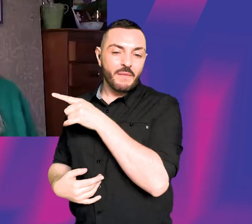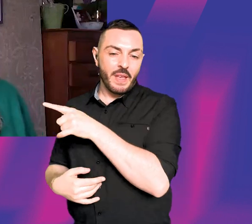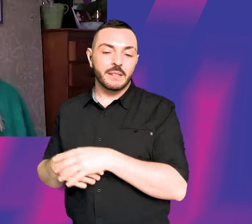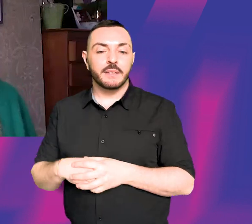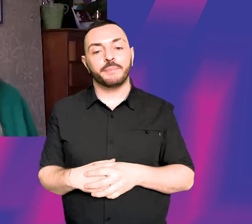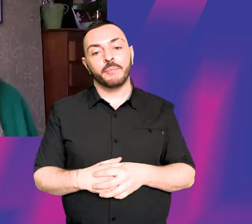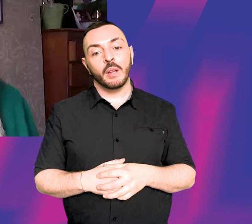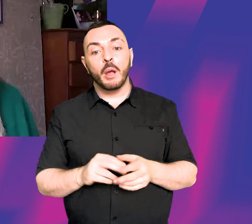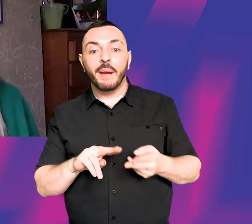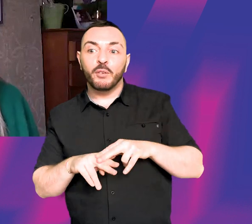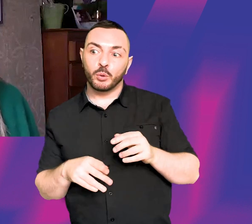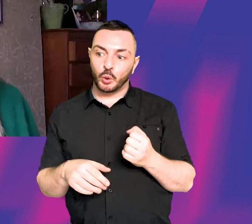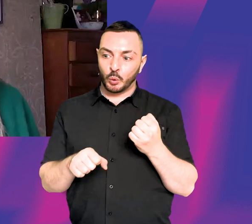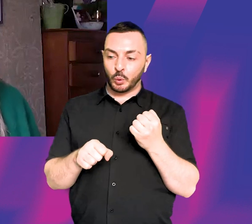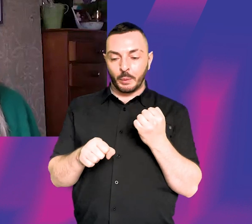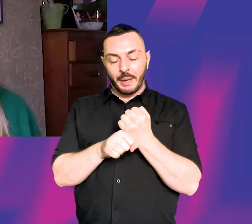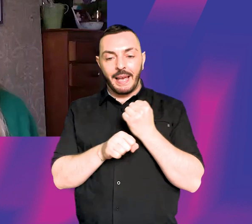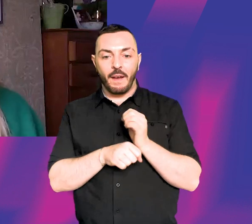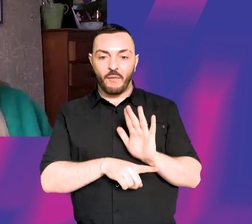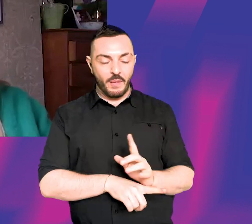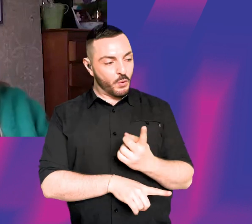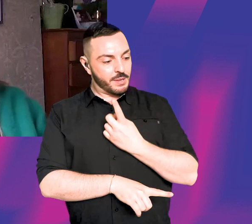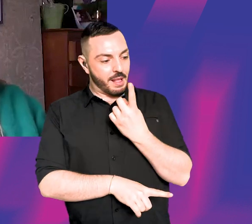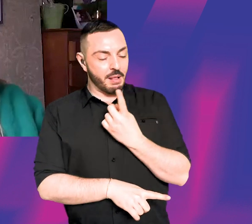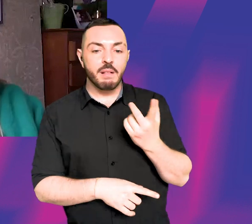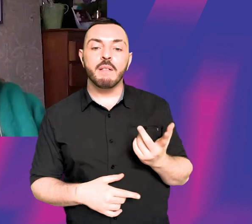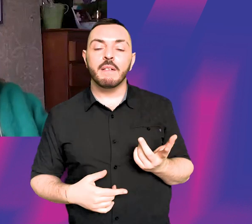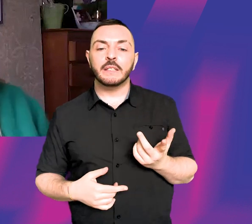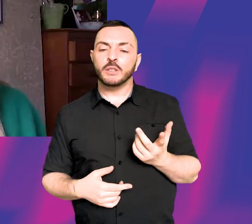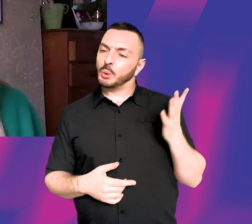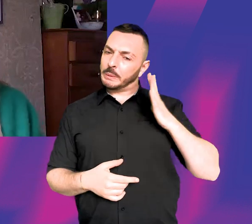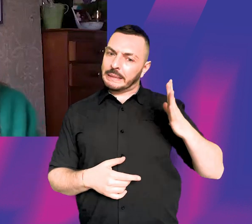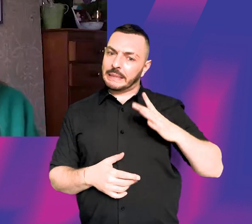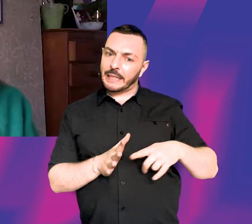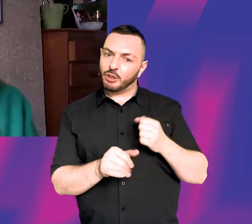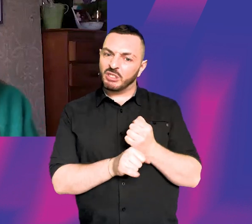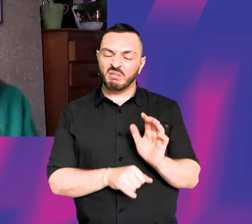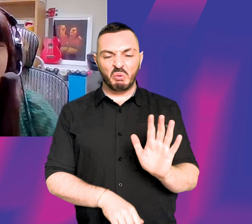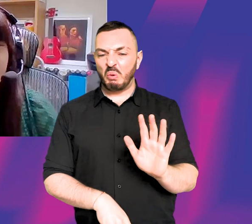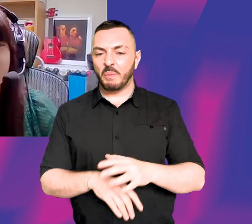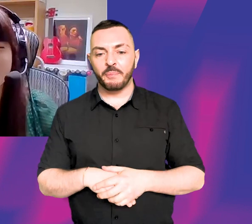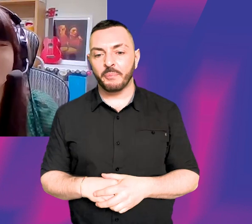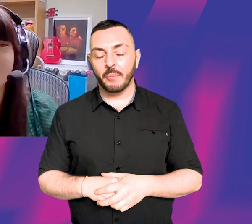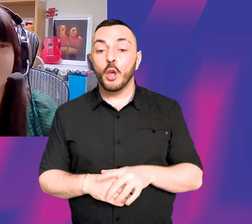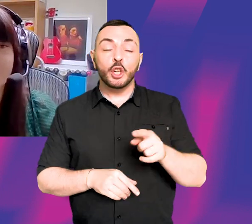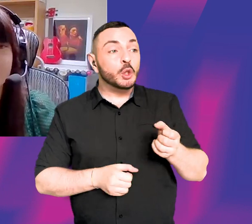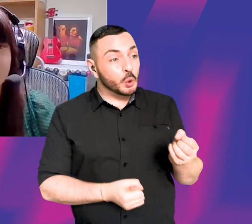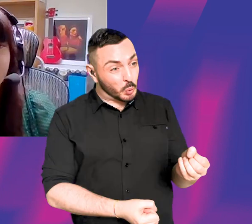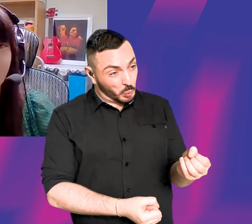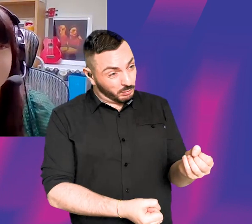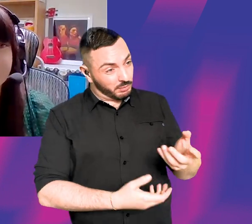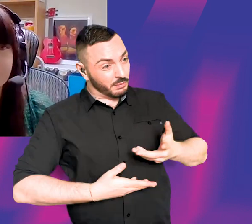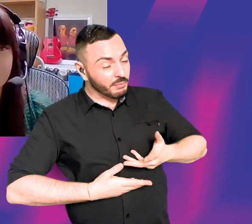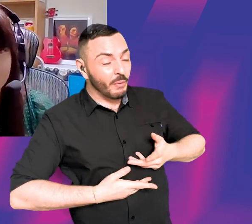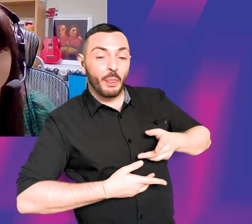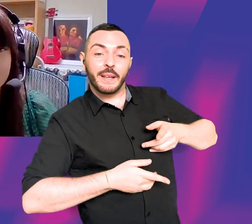But if you want to make a feature and you're going into it for the first time, you don't necessarily, you don't necessarily need an agent when you start. So you mentioned, you know, sort of